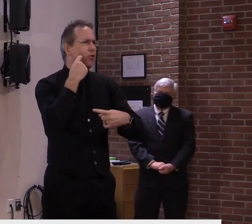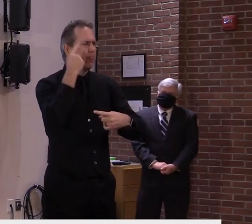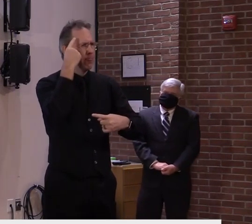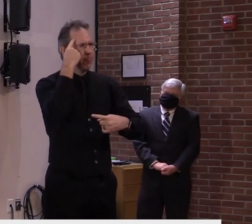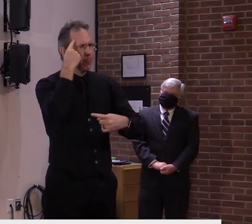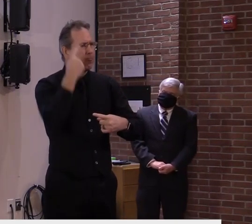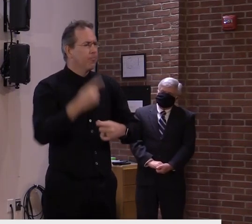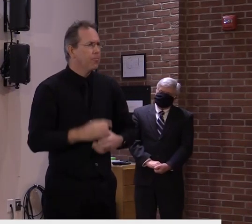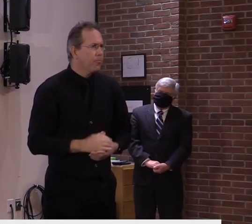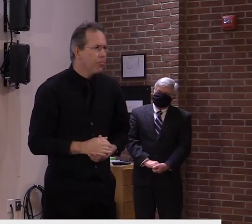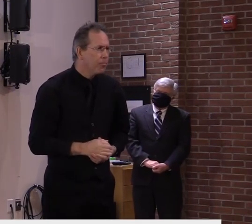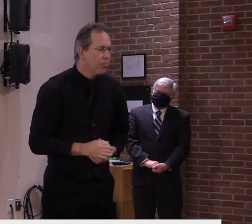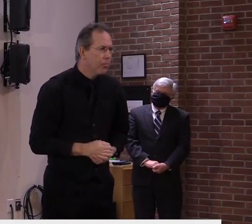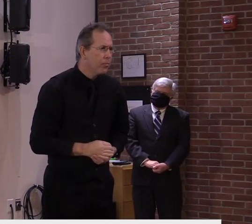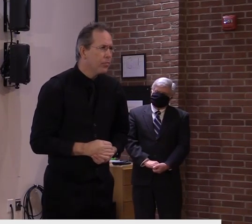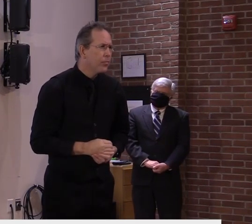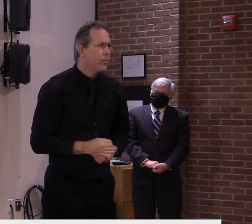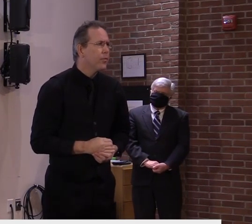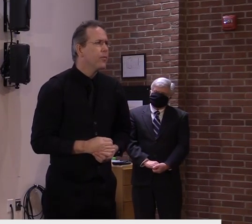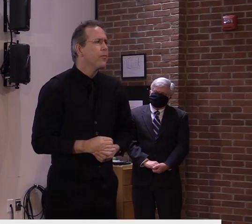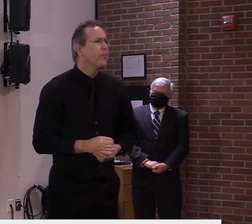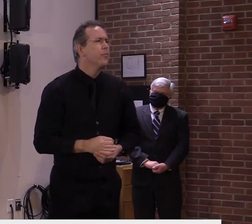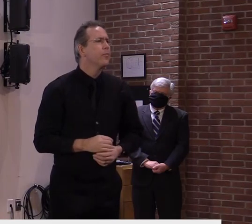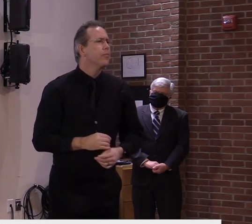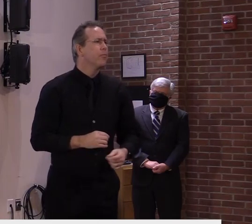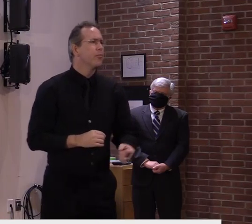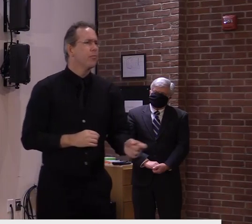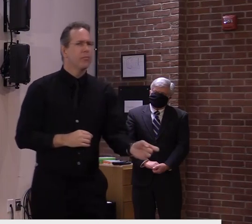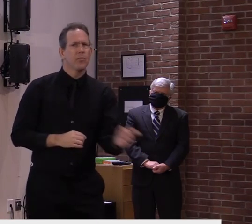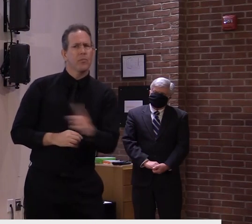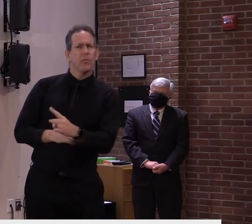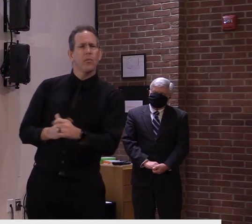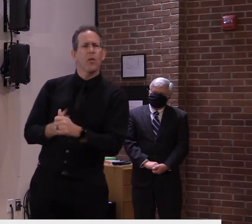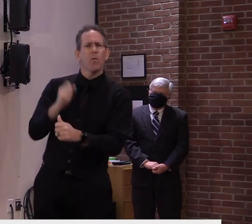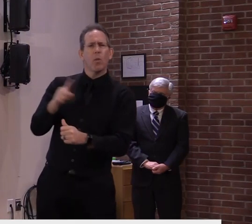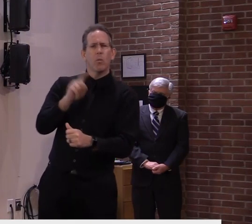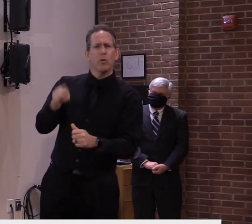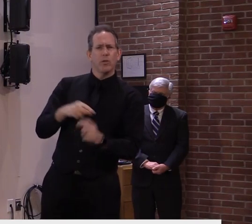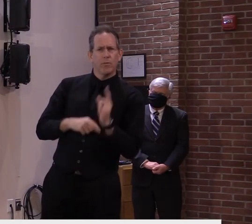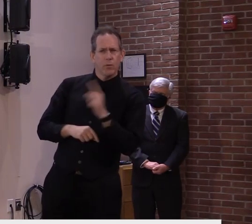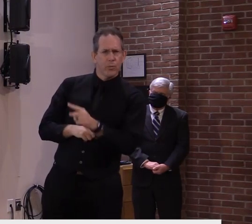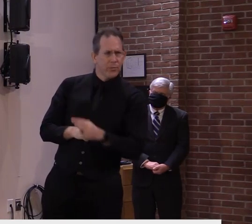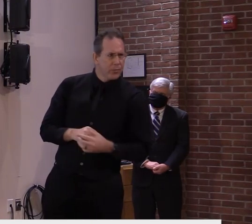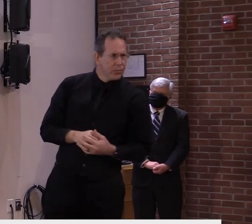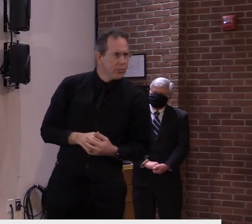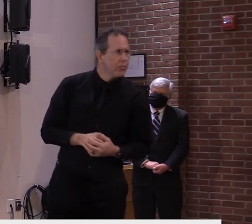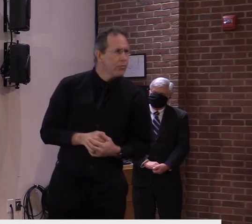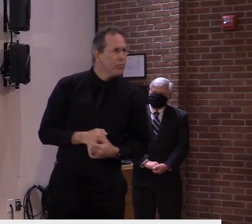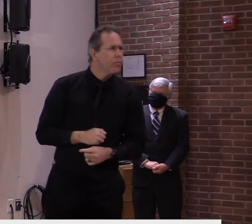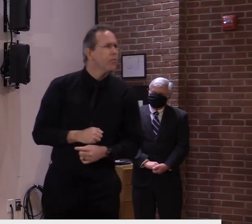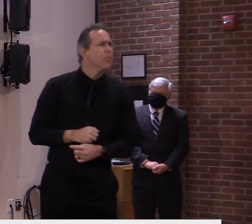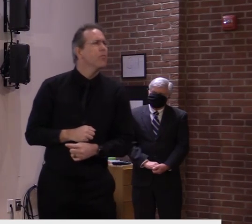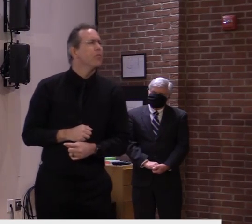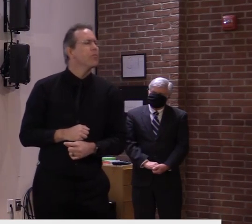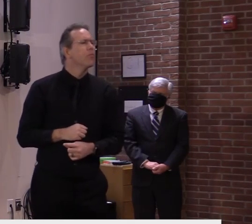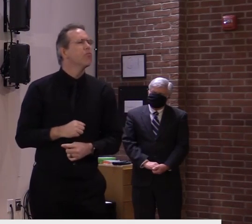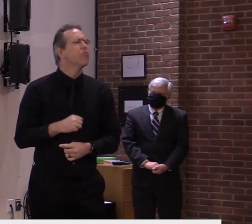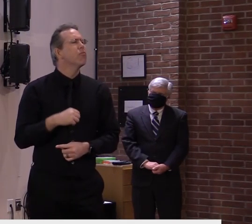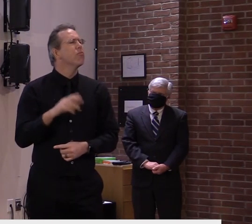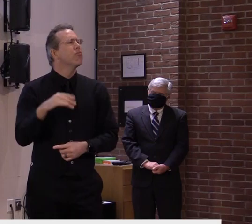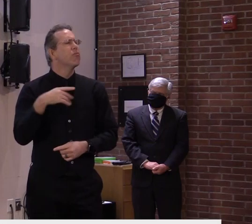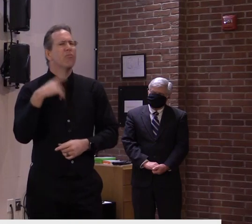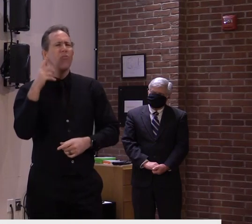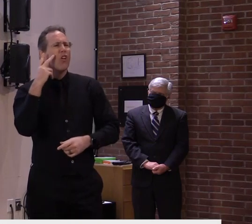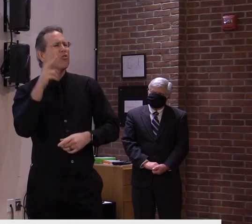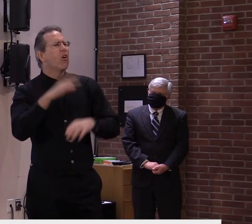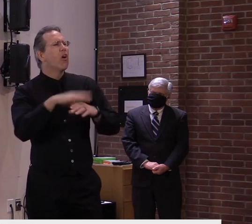And going off that, my next question, there is a Facebook event that appears to be for a